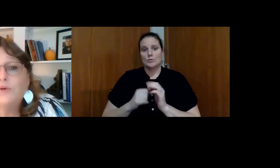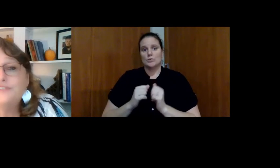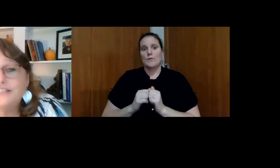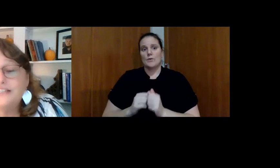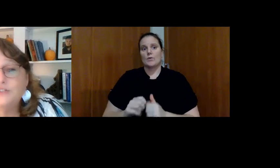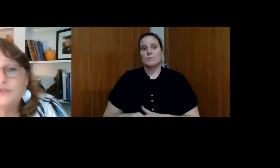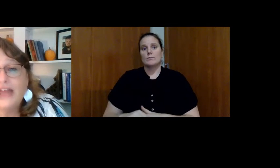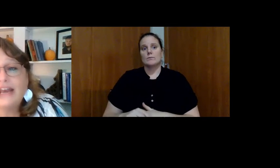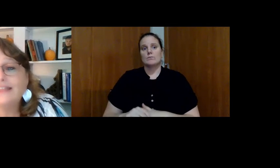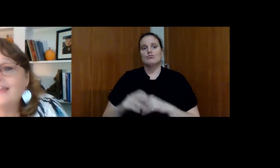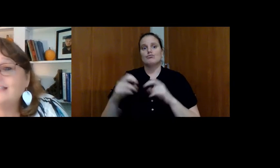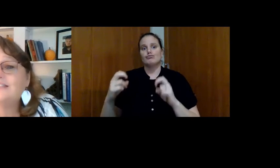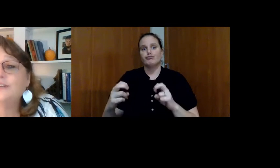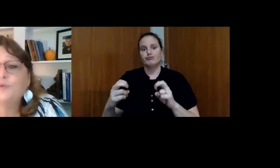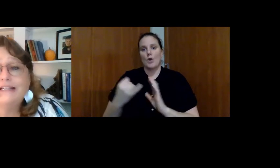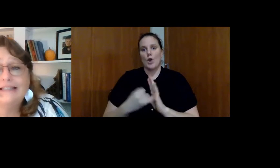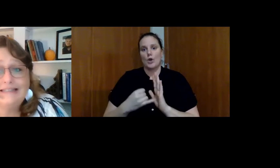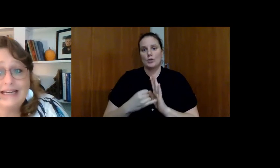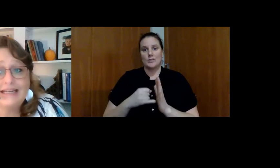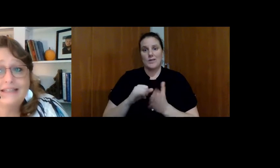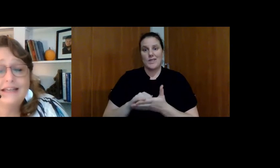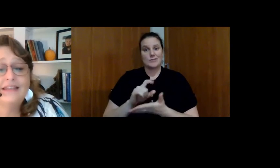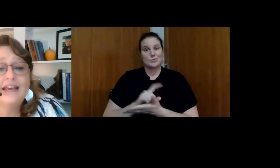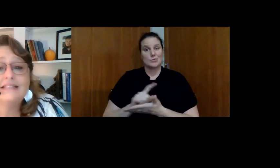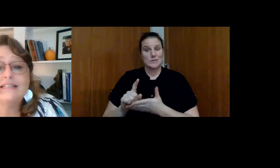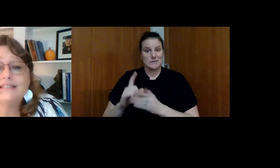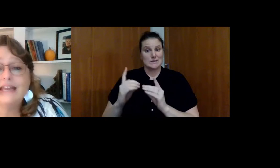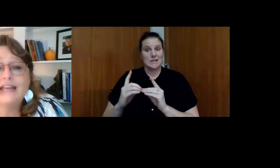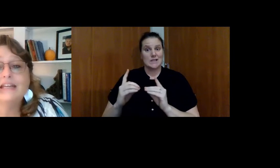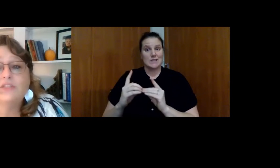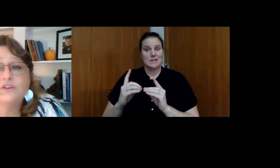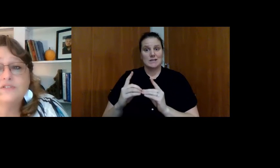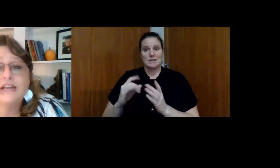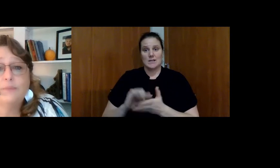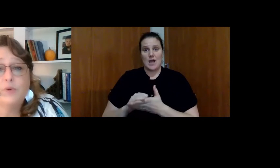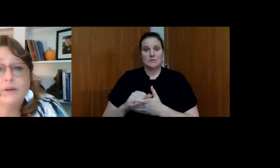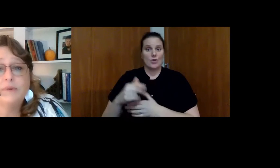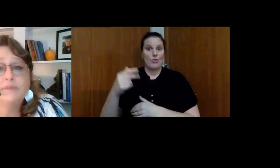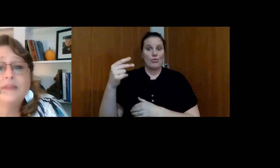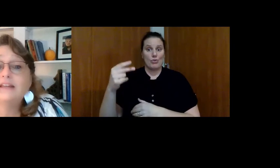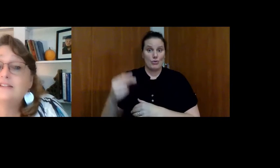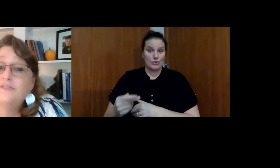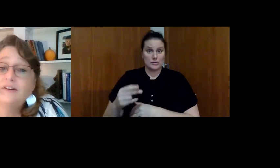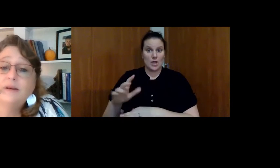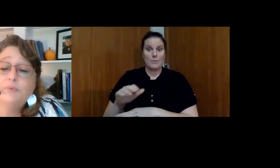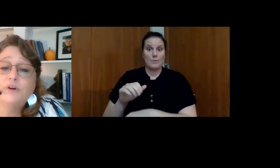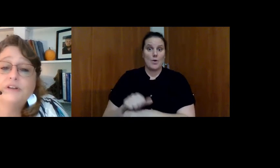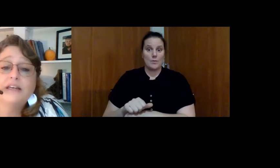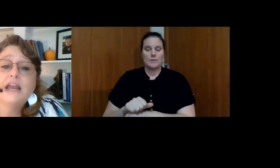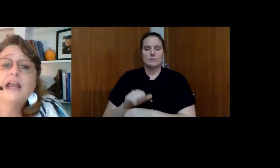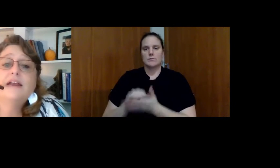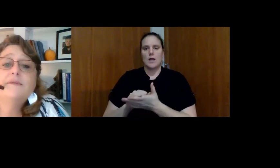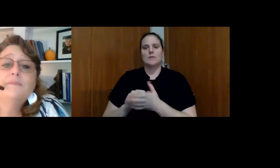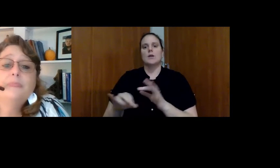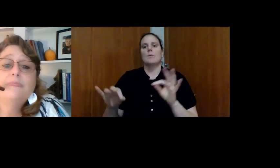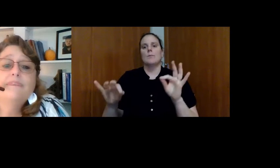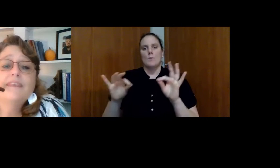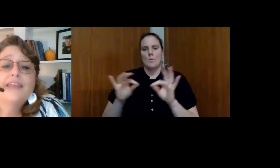so they both sit and do that. And that's their weekly date. And that is a standing Thursday appointment. And it's very important.